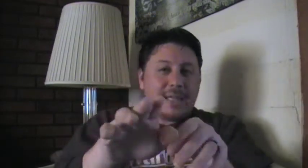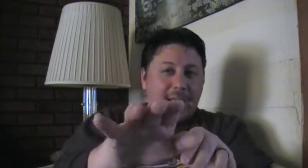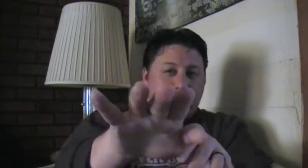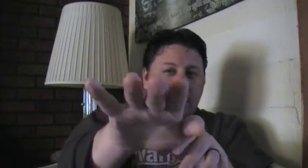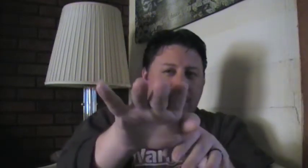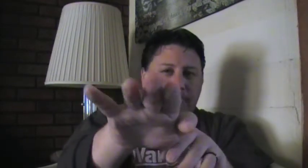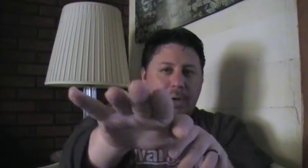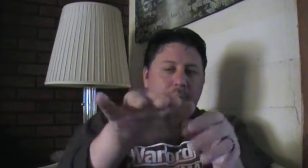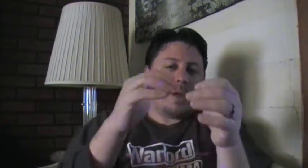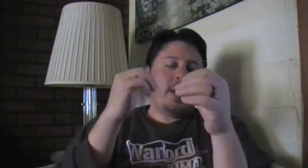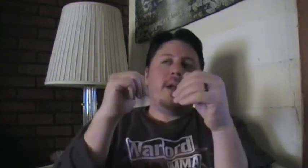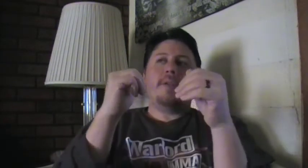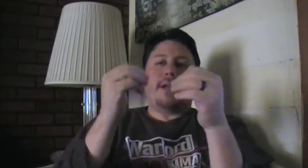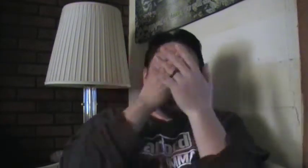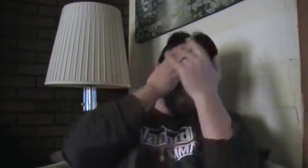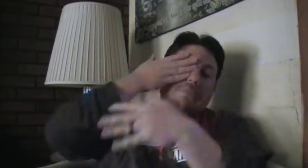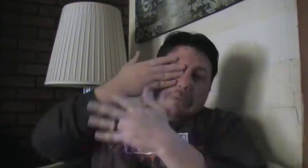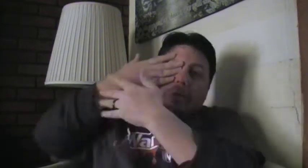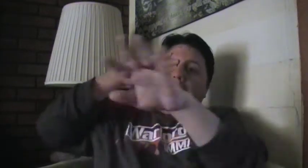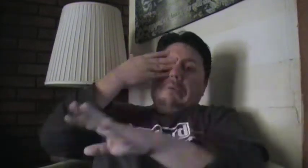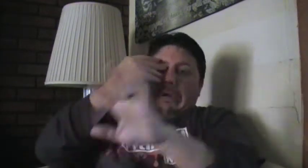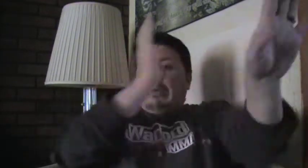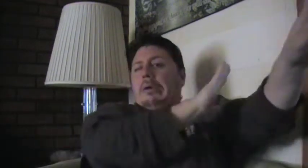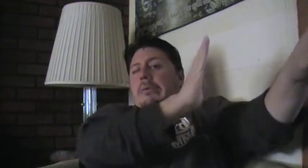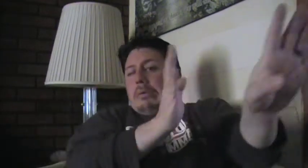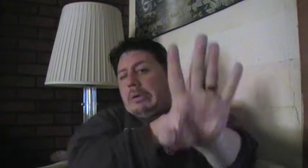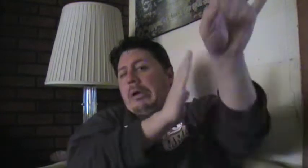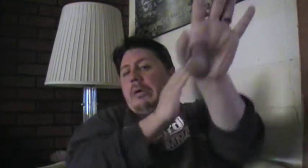the eye, little poke. And they're like, oh, oh, oh.